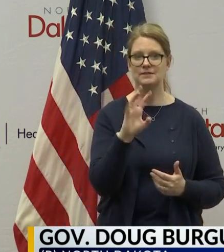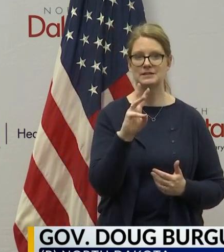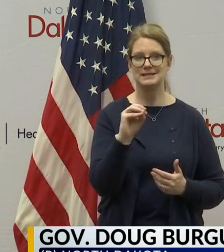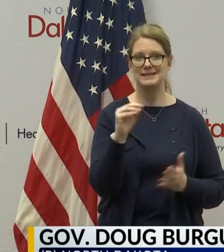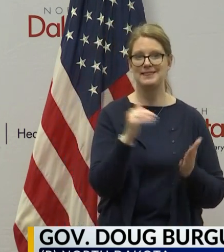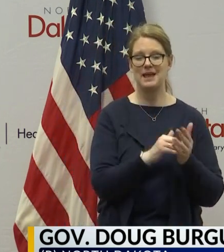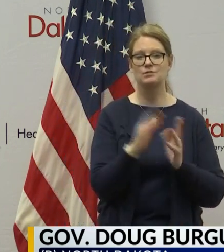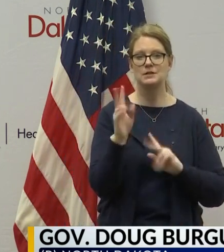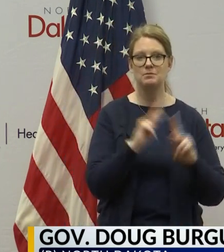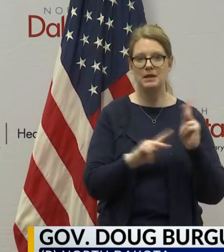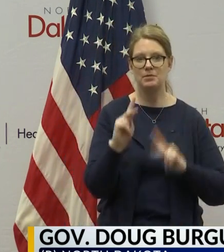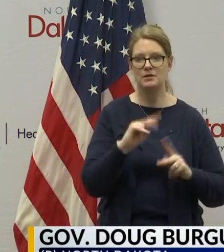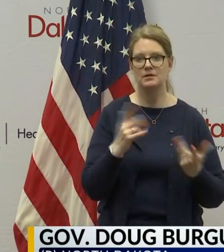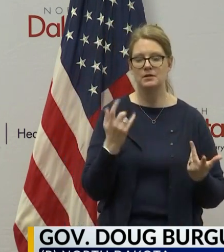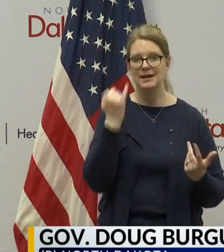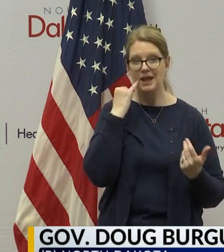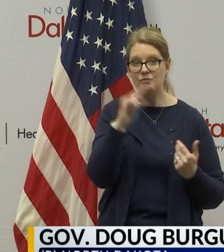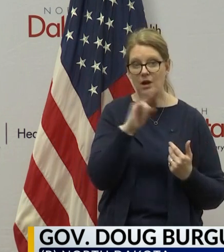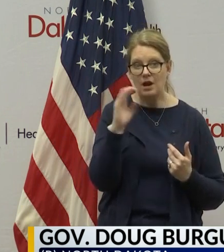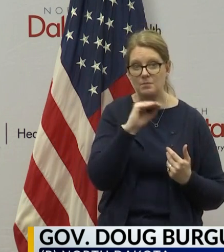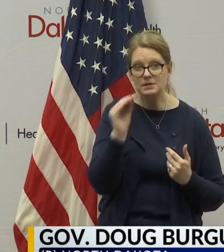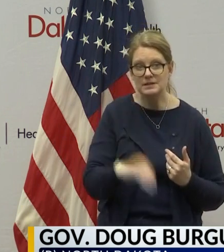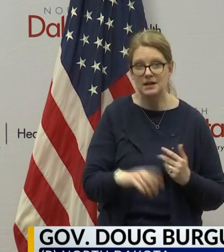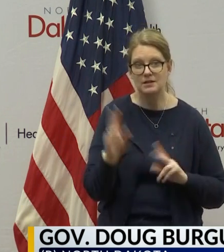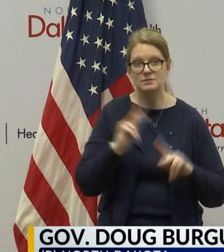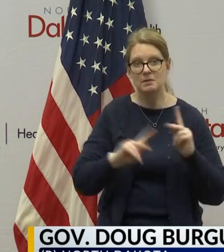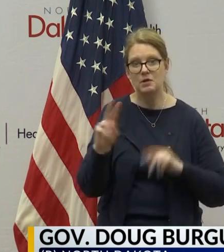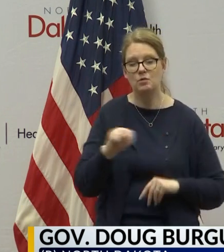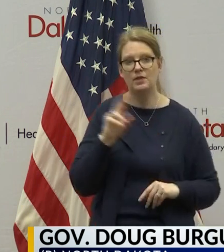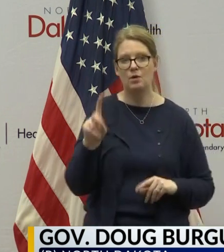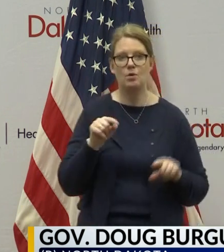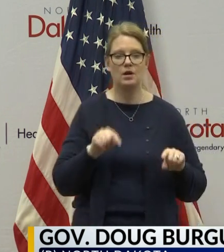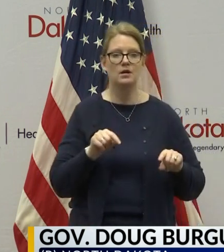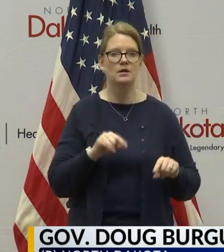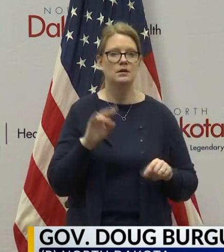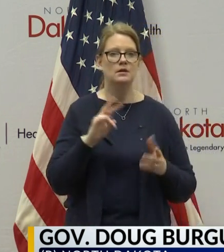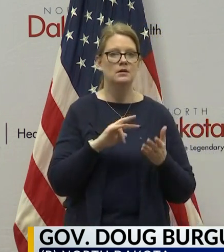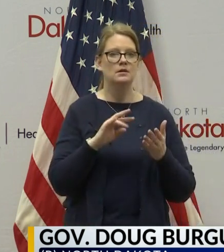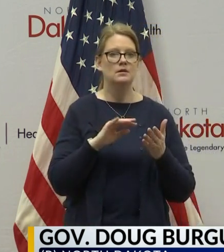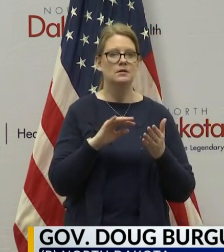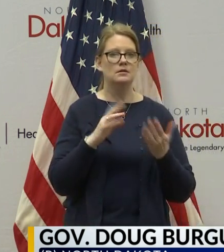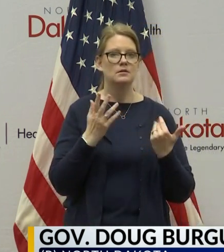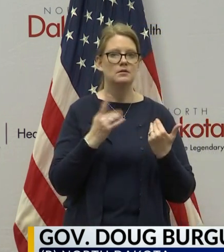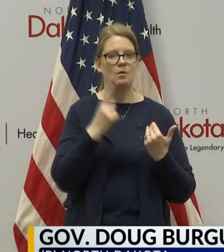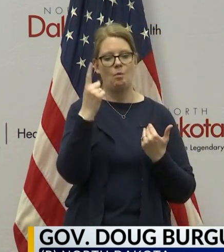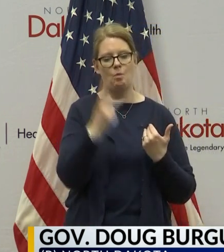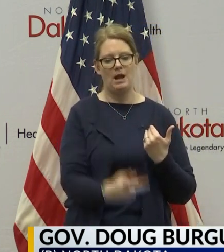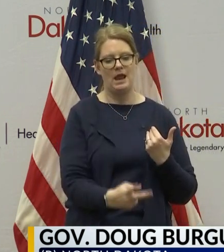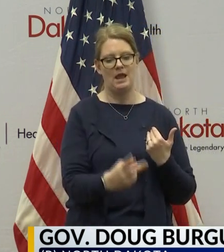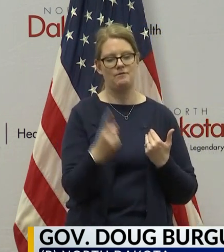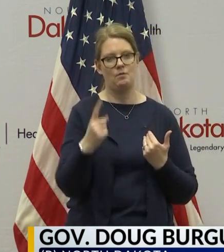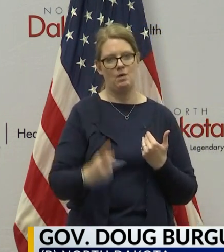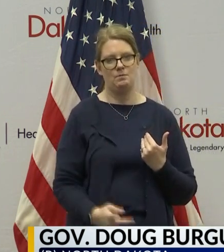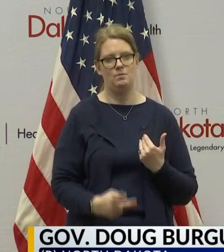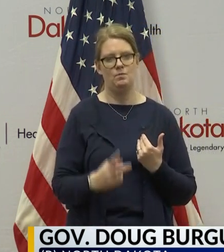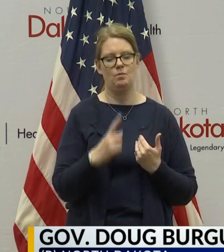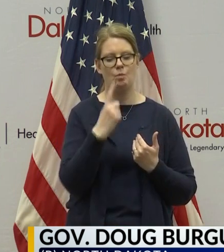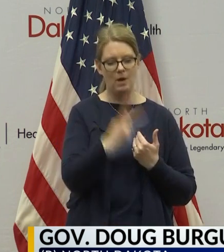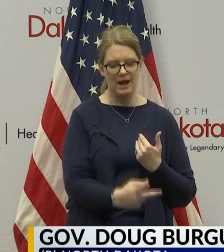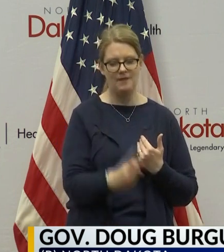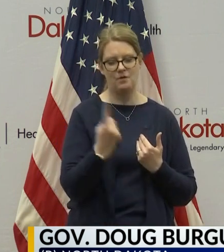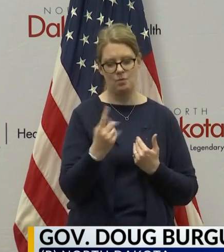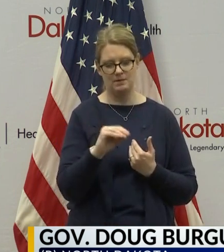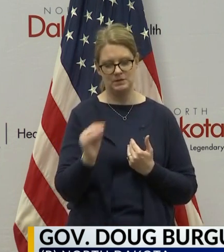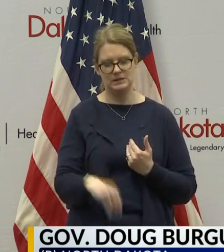,000 people. Even if 100% of those people were in North Dakota, that would mean that less than close to, you know, one half of 1% of North Dakotans